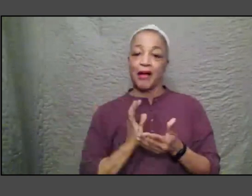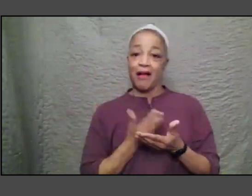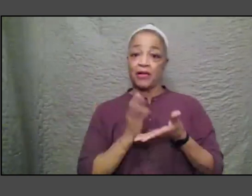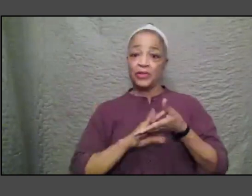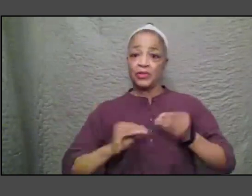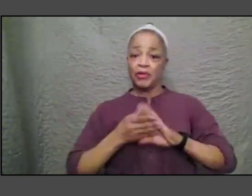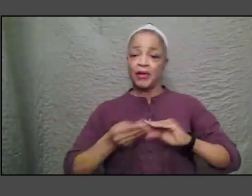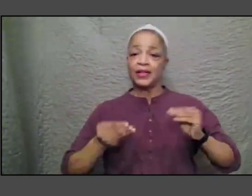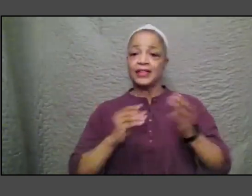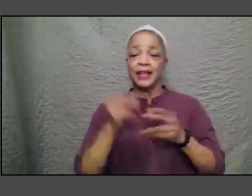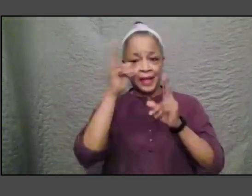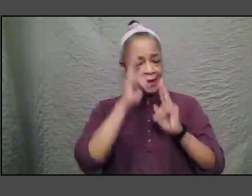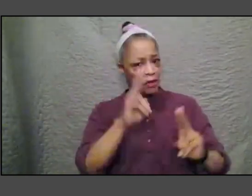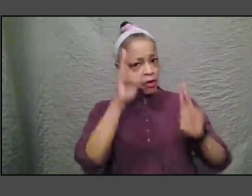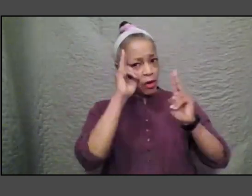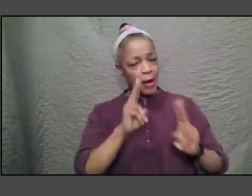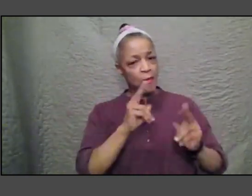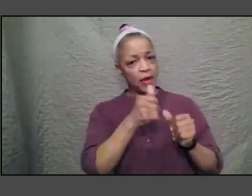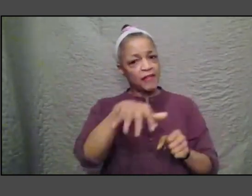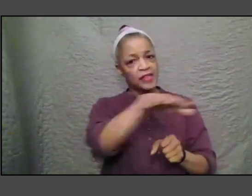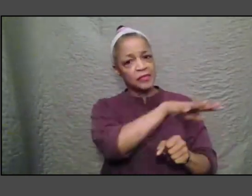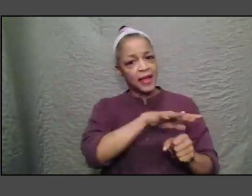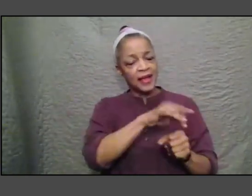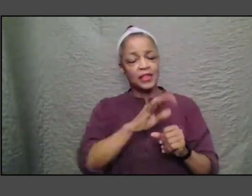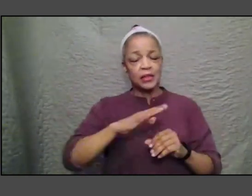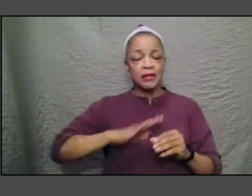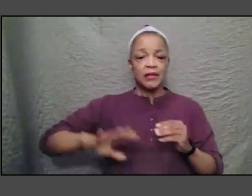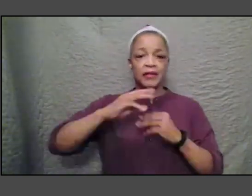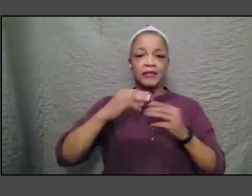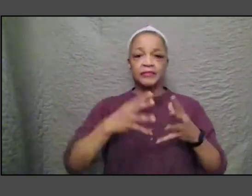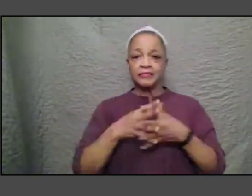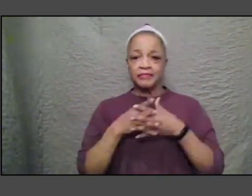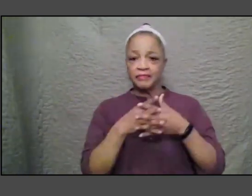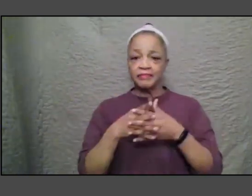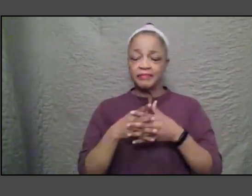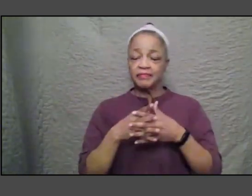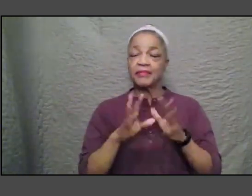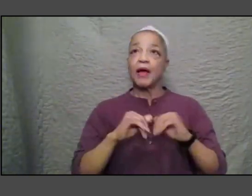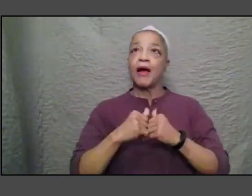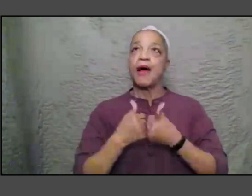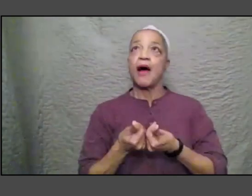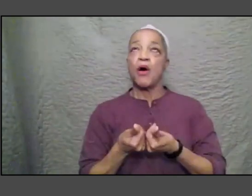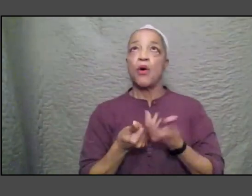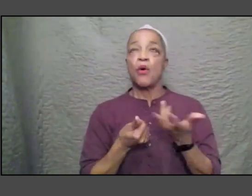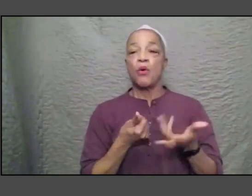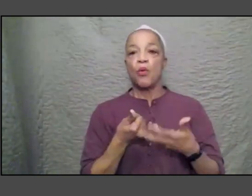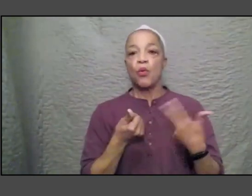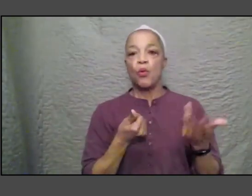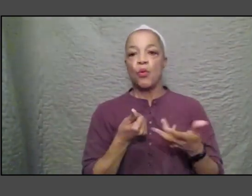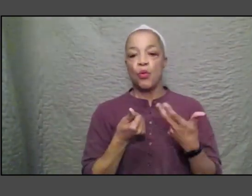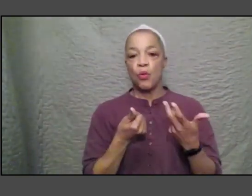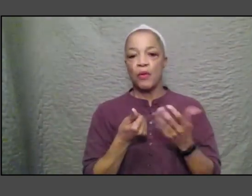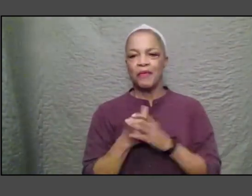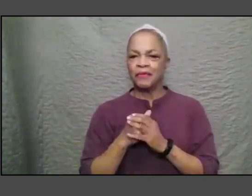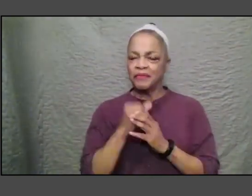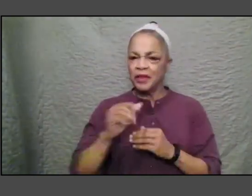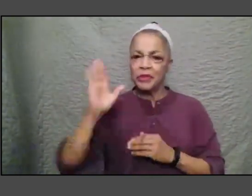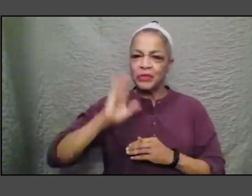across the country the way that you know it didn't used to be for example that all of the